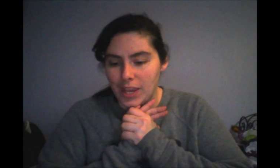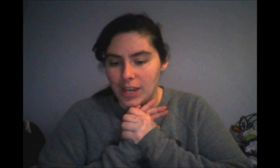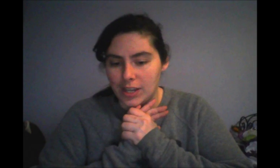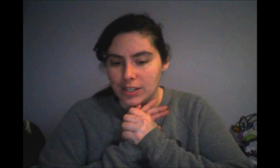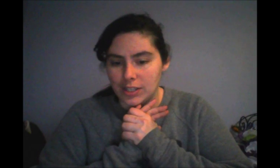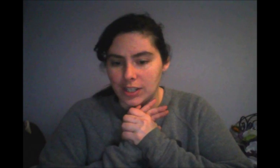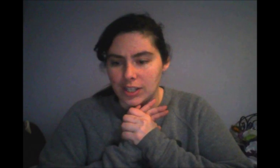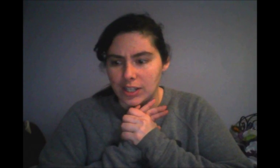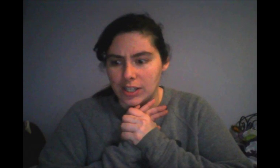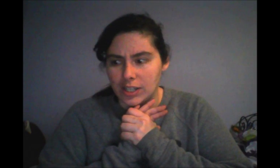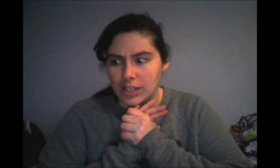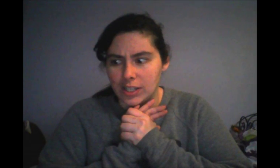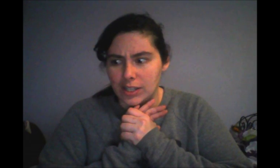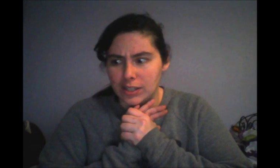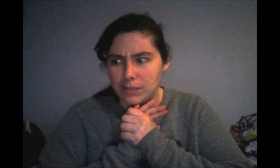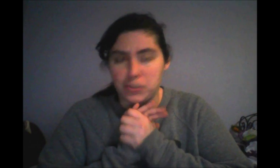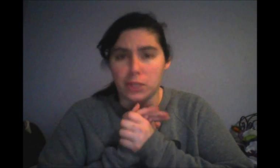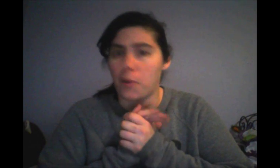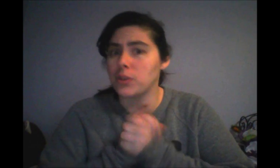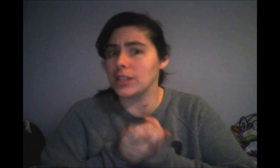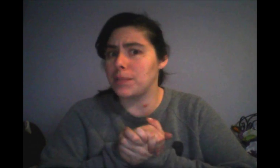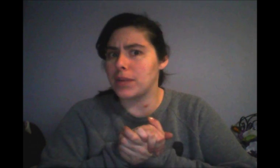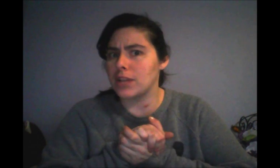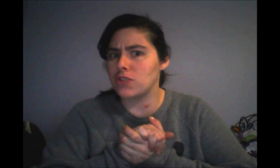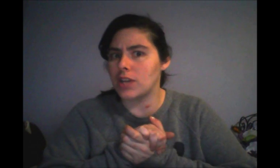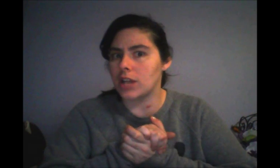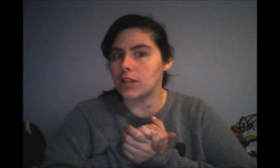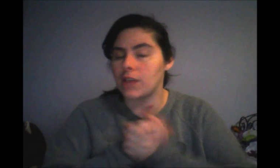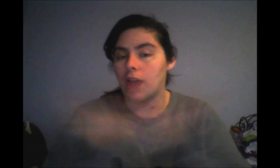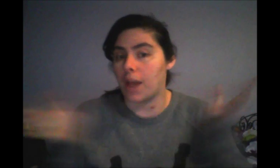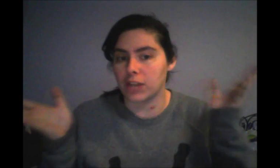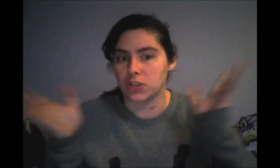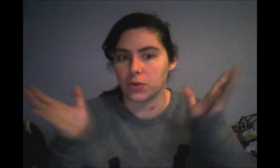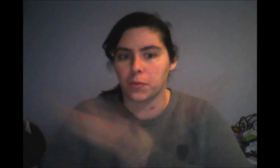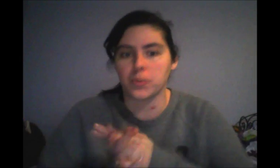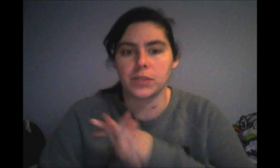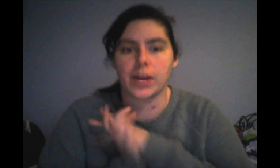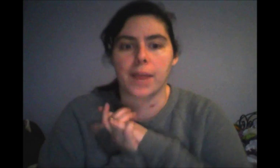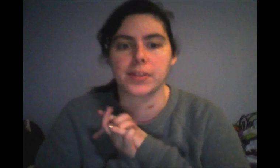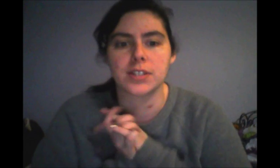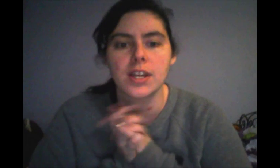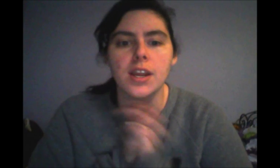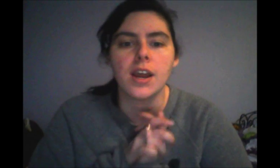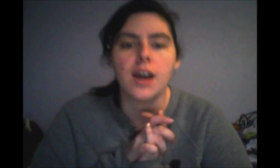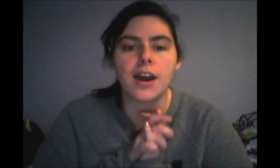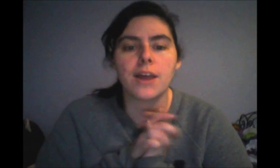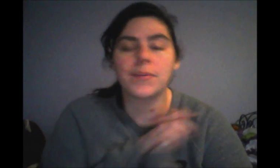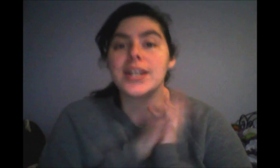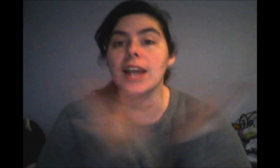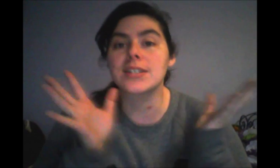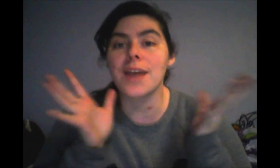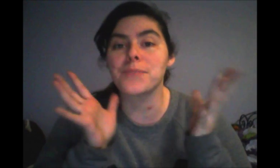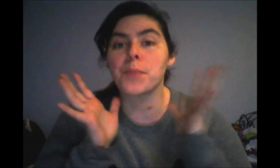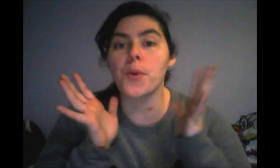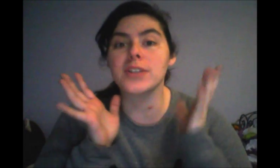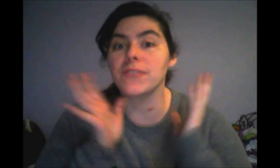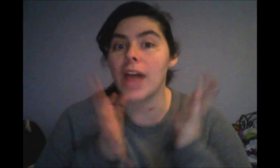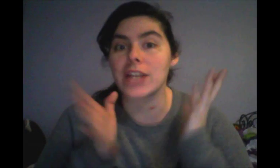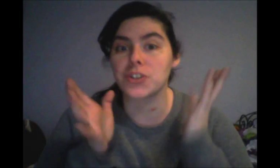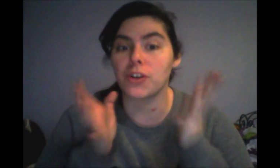and, uh, supposedly Pedestrian Knockdown? I'm not sure, but we'll see what happens. Um, next up, the boys of Last turn off